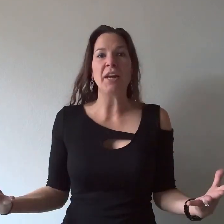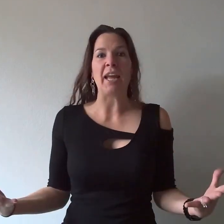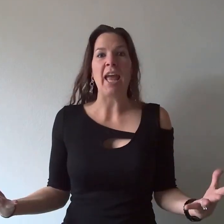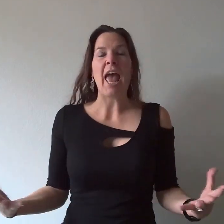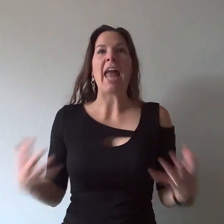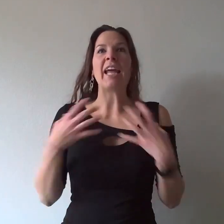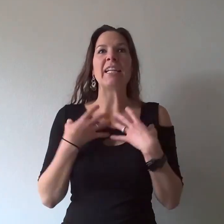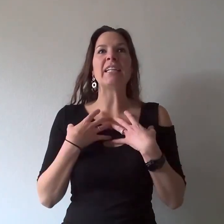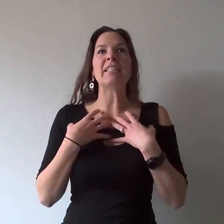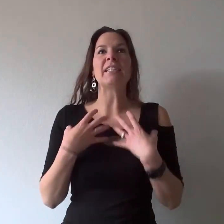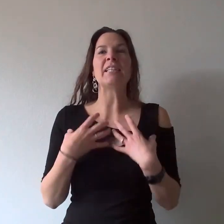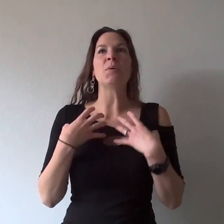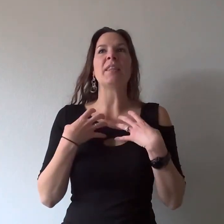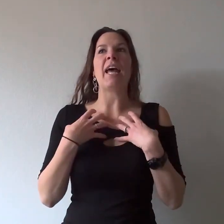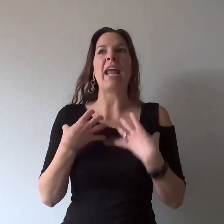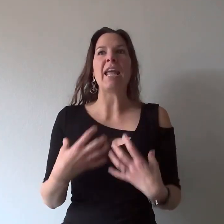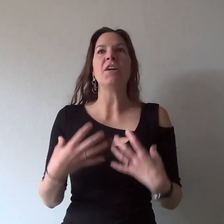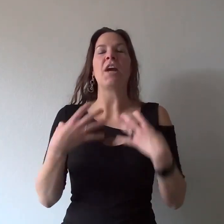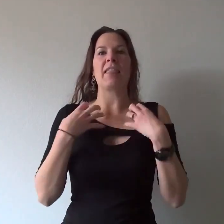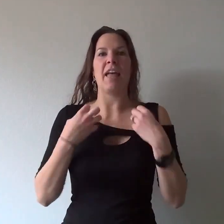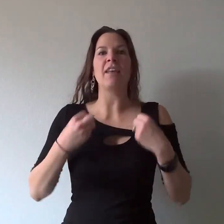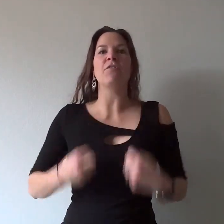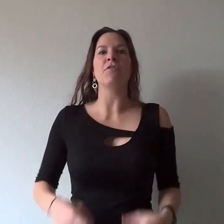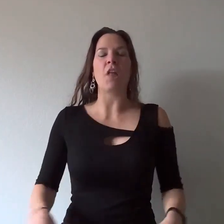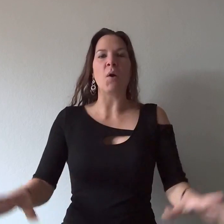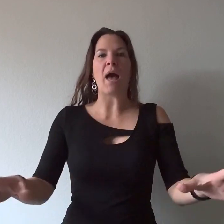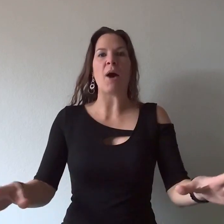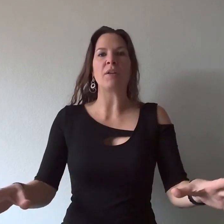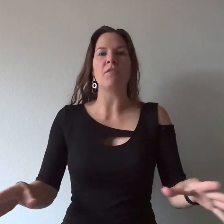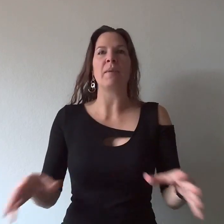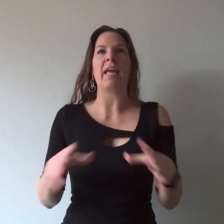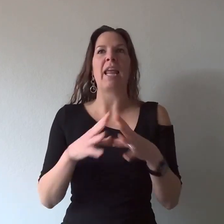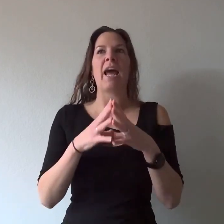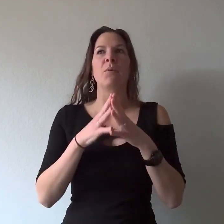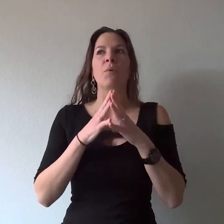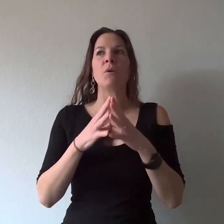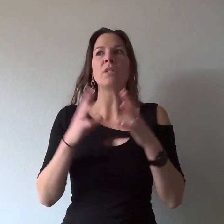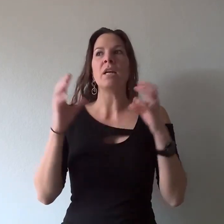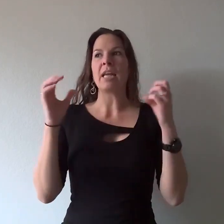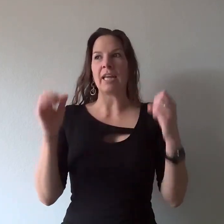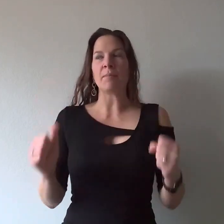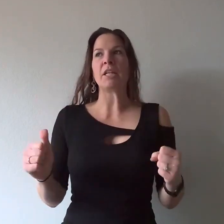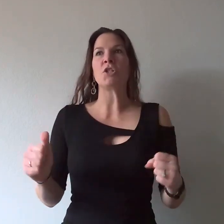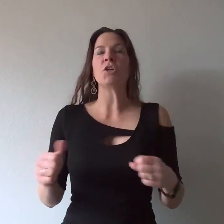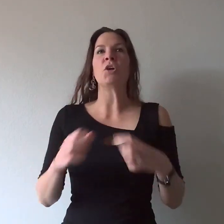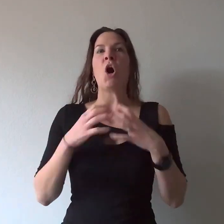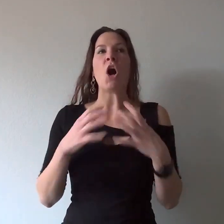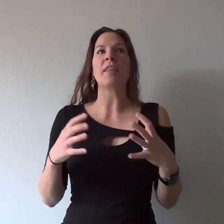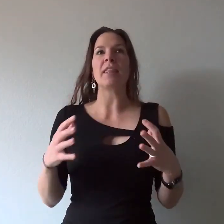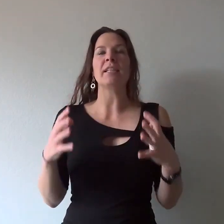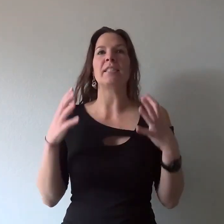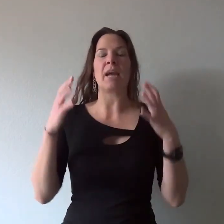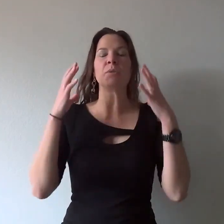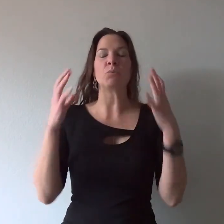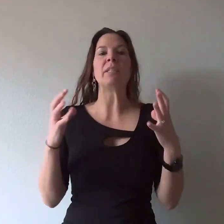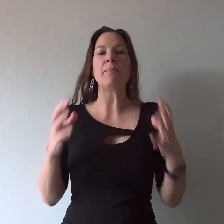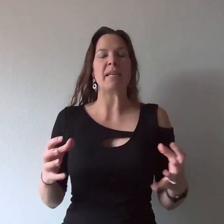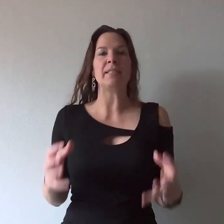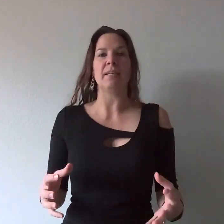and I needed to deal with that anger and let it flow out of me and I wrote in my journal all the things that I was really pissed at